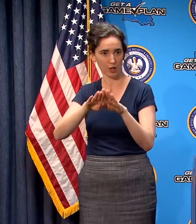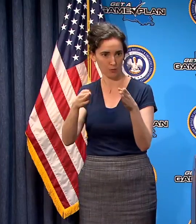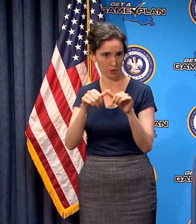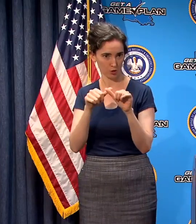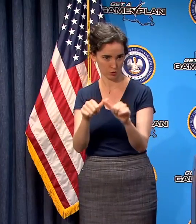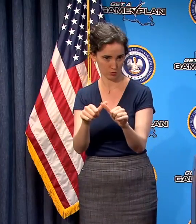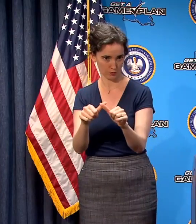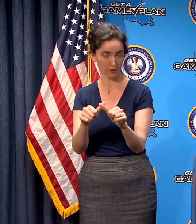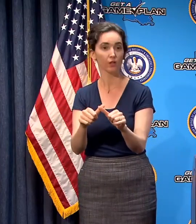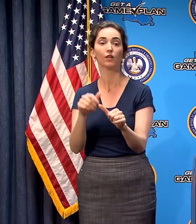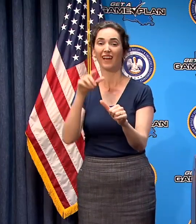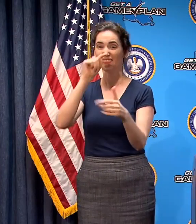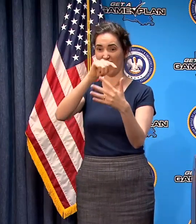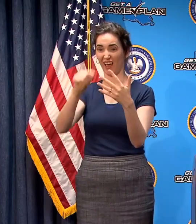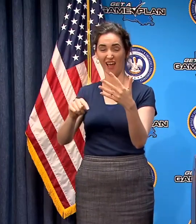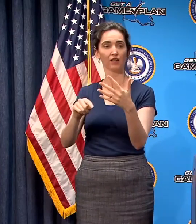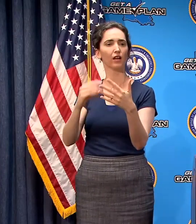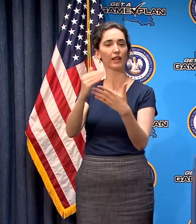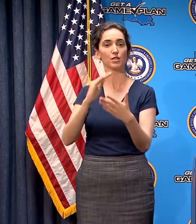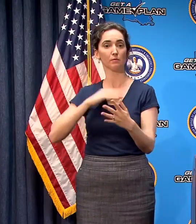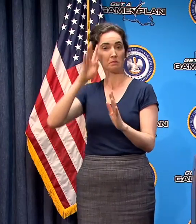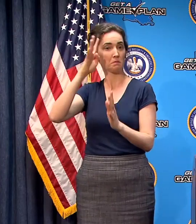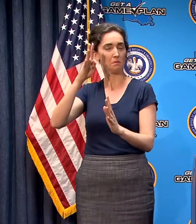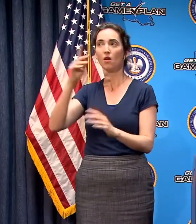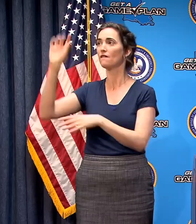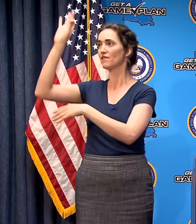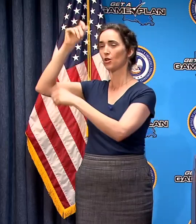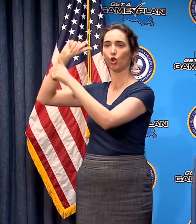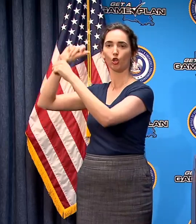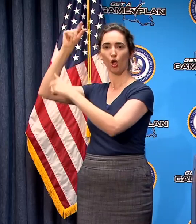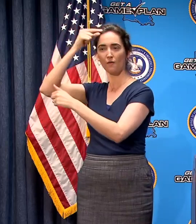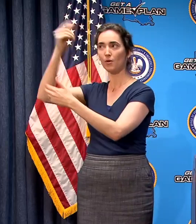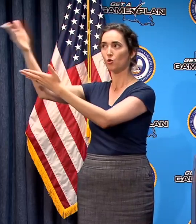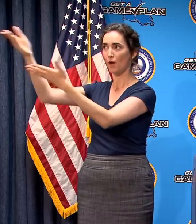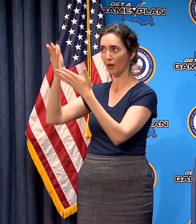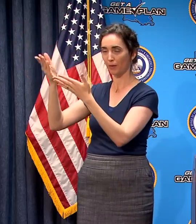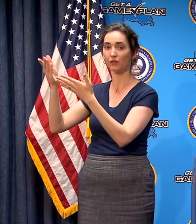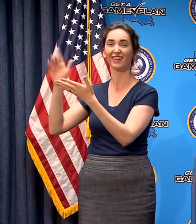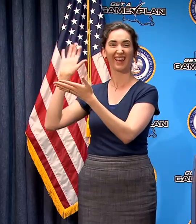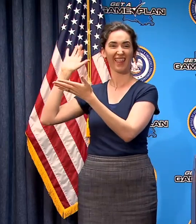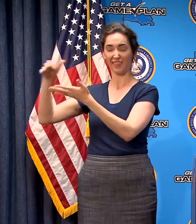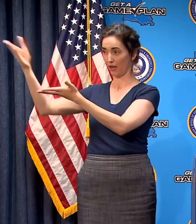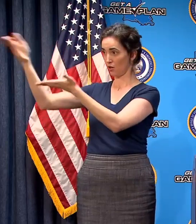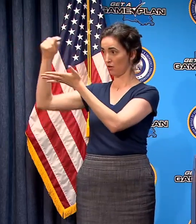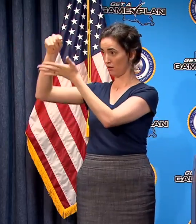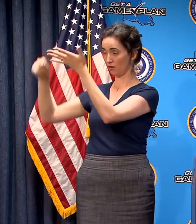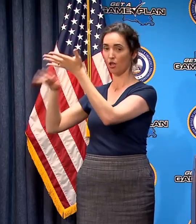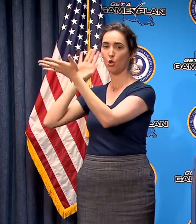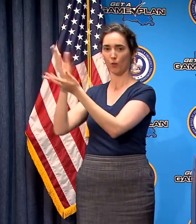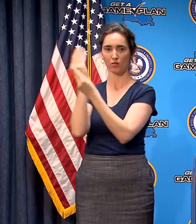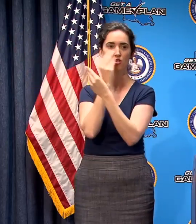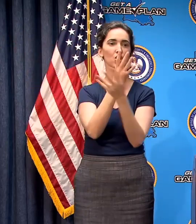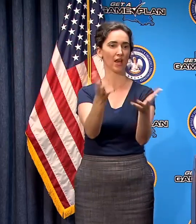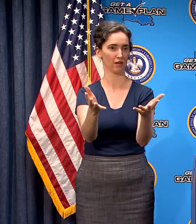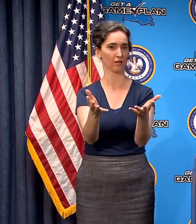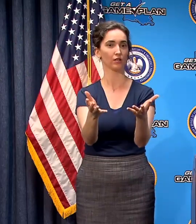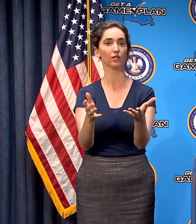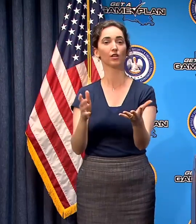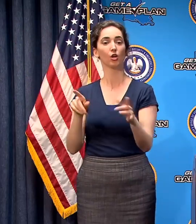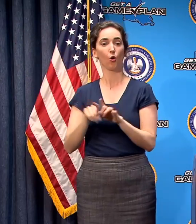this is based on the federal government cisa recommendations which we will share and which we are attaching to